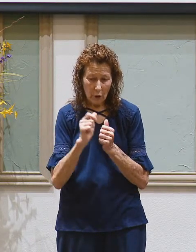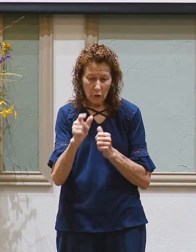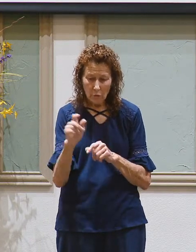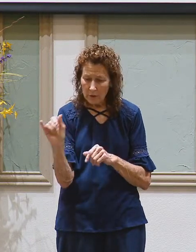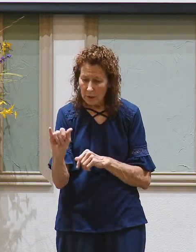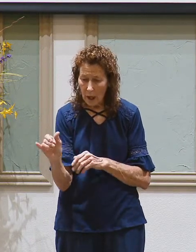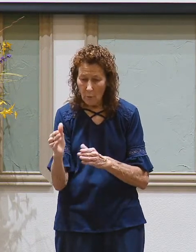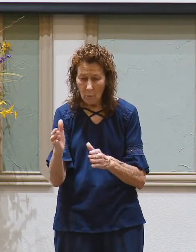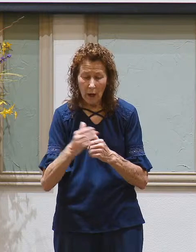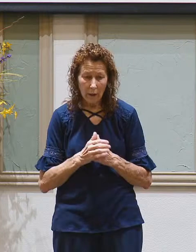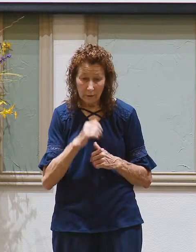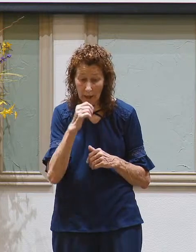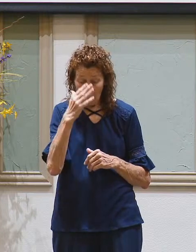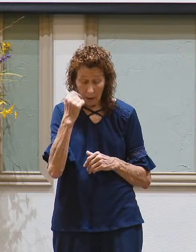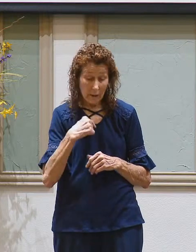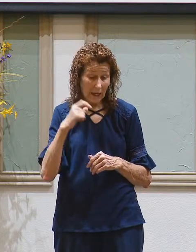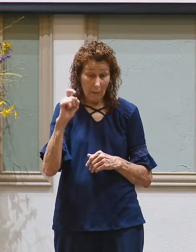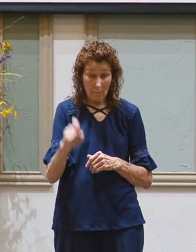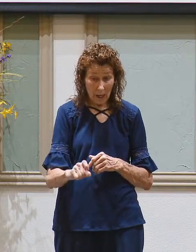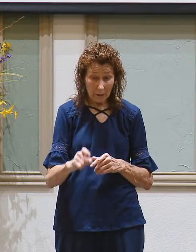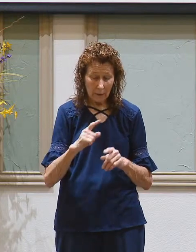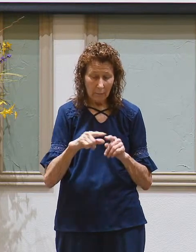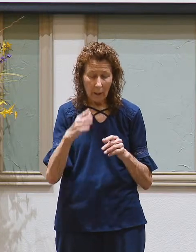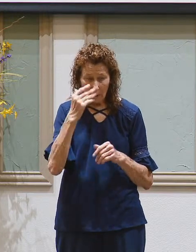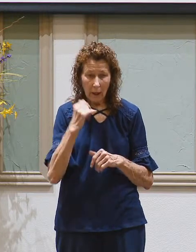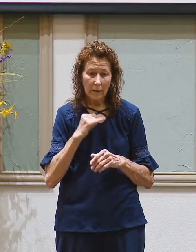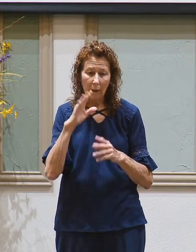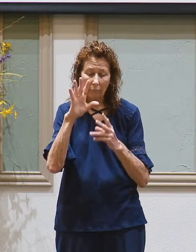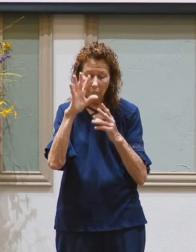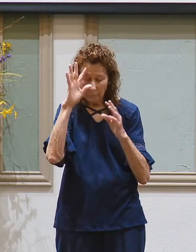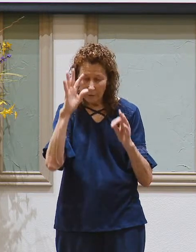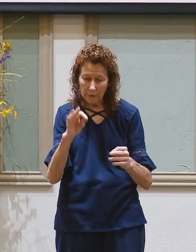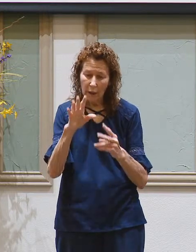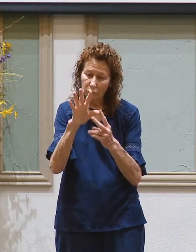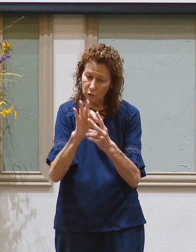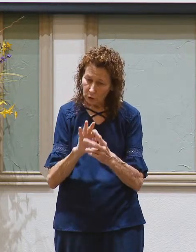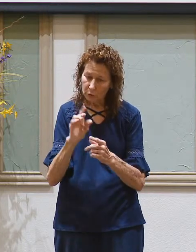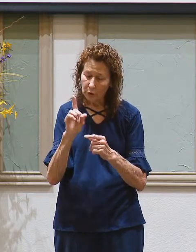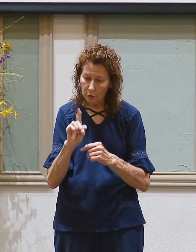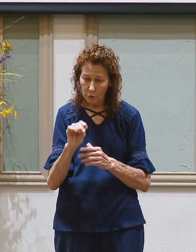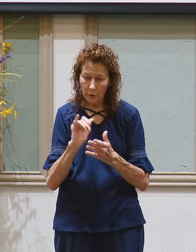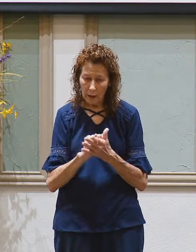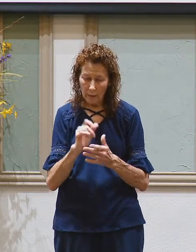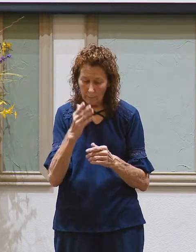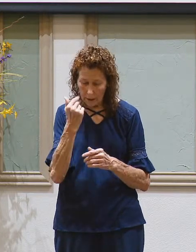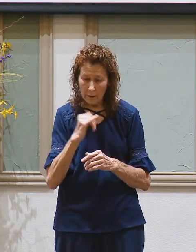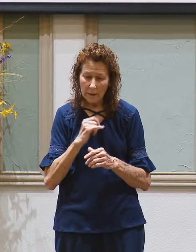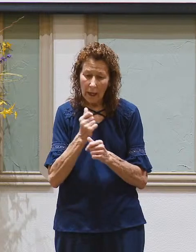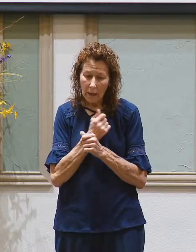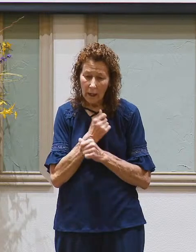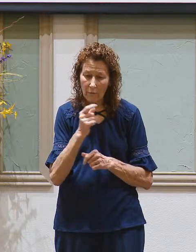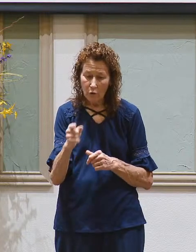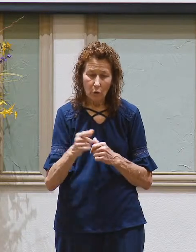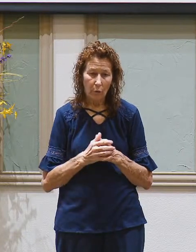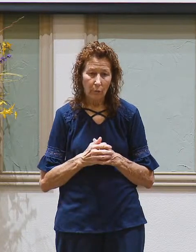same way not because I have to but because I've chosen to because I love you